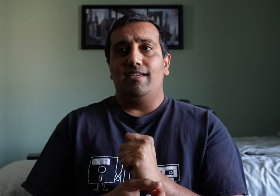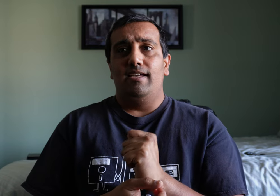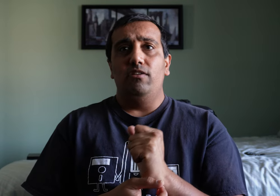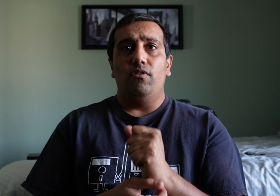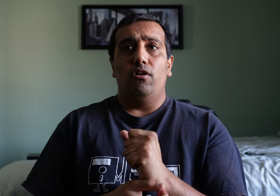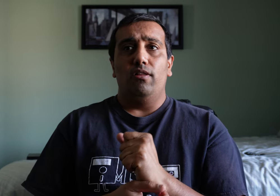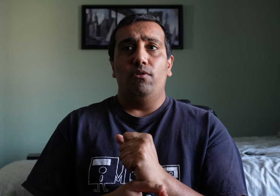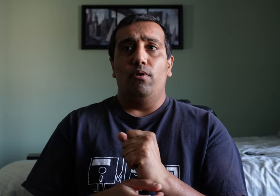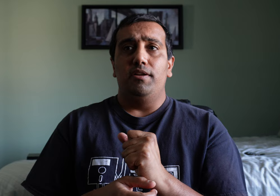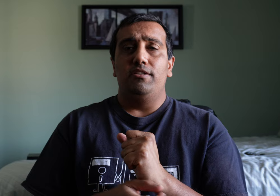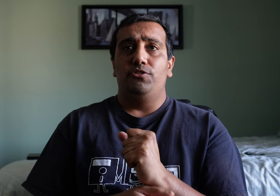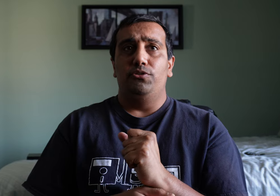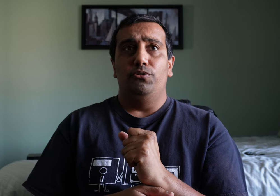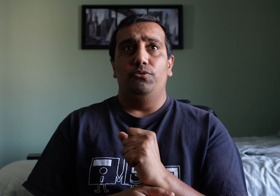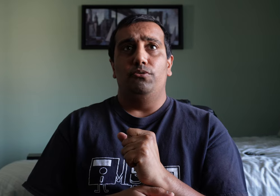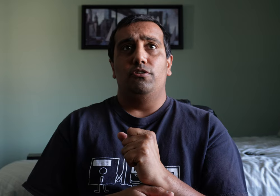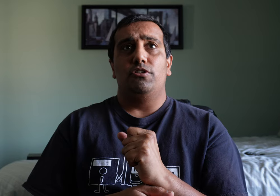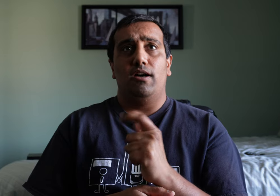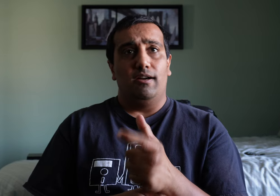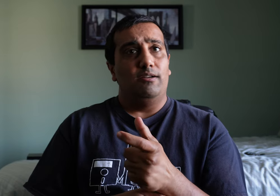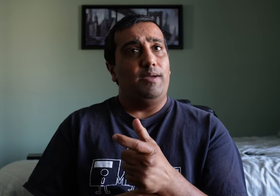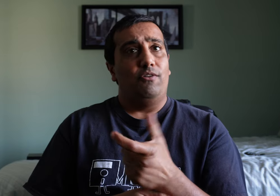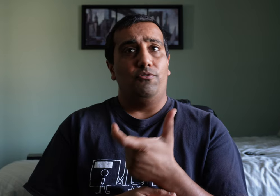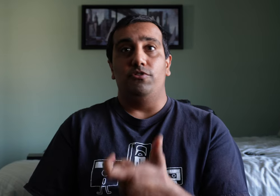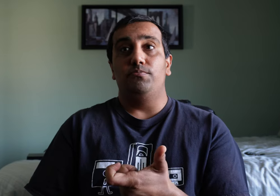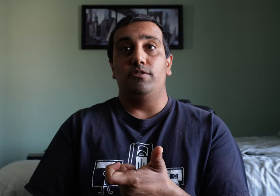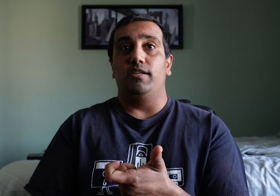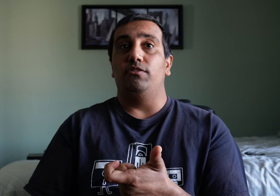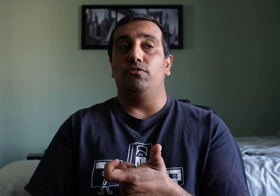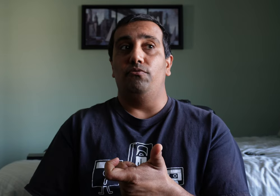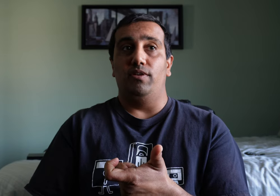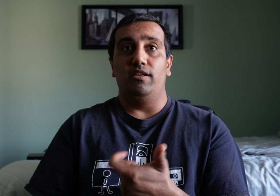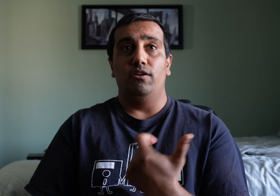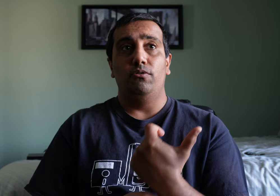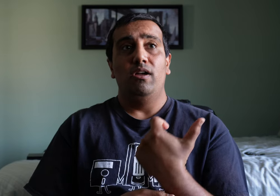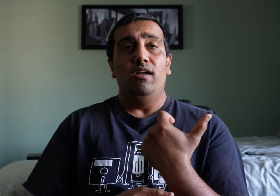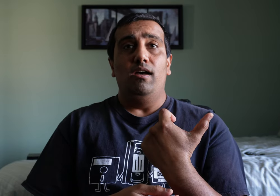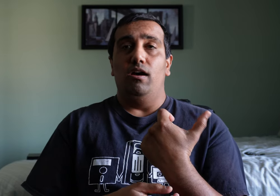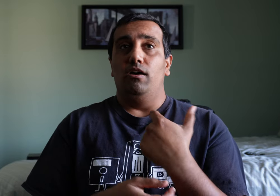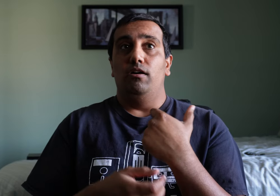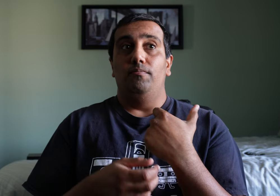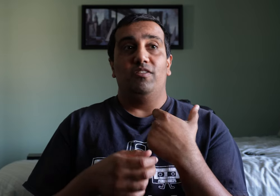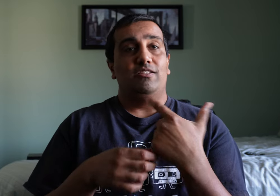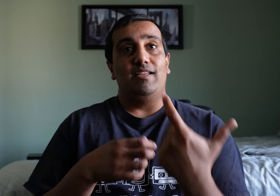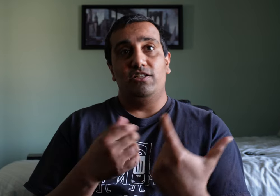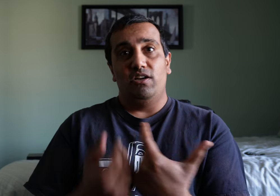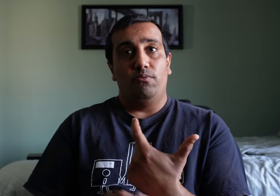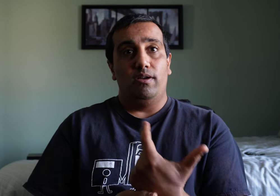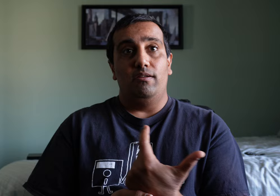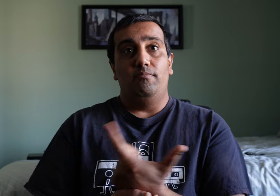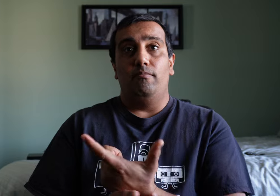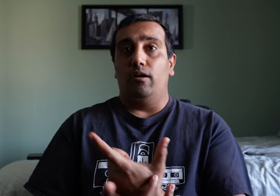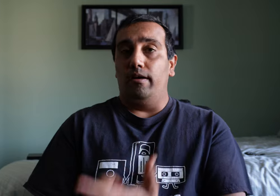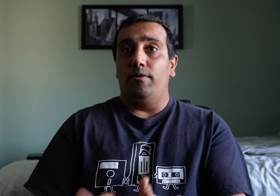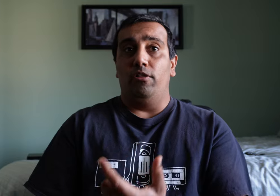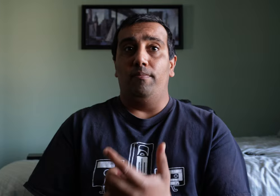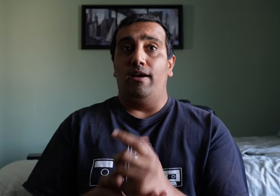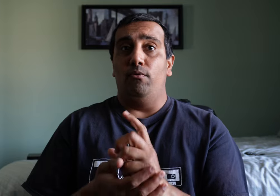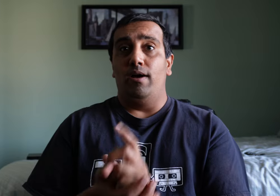kind of all I wanted to talk about for this particular video. Um, just kind of share what I'm all about, why